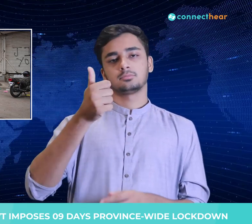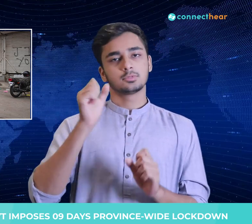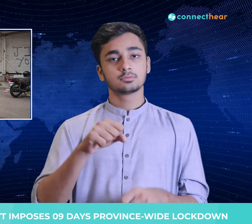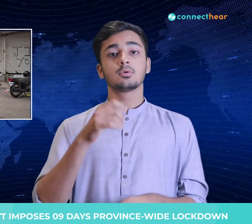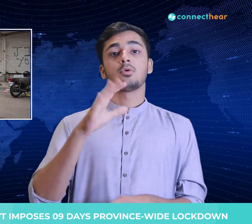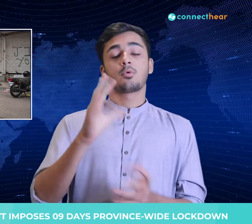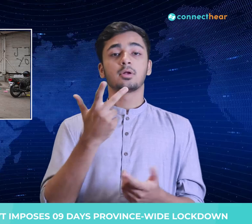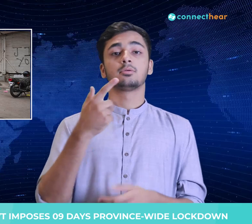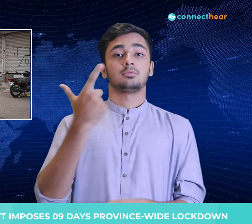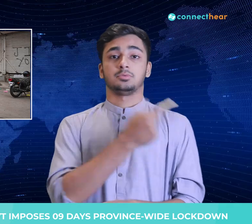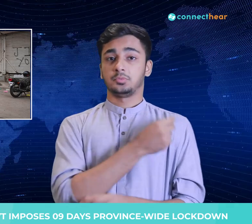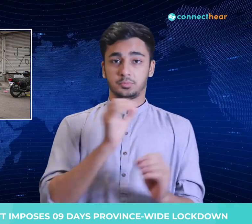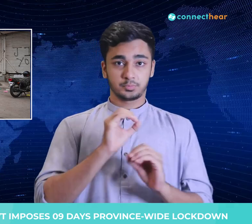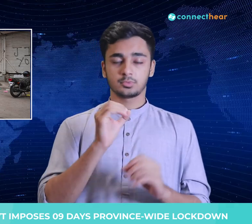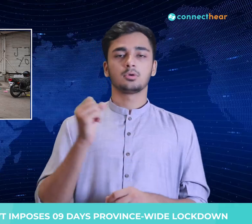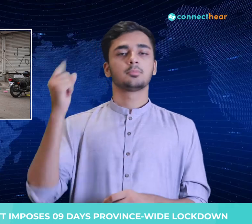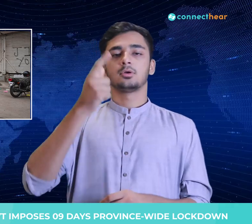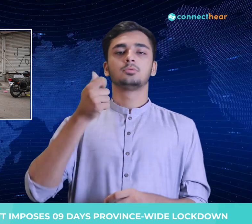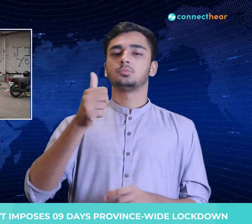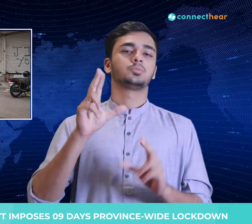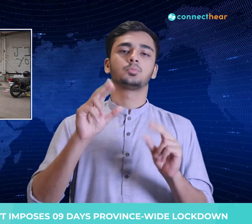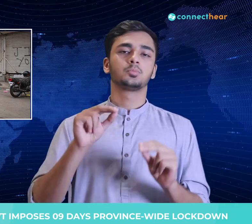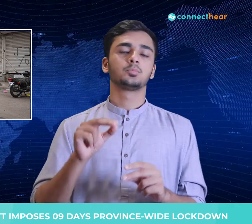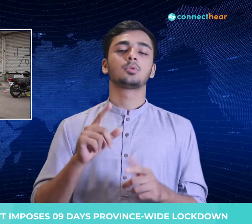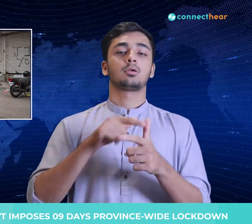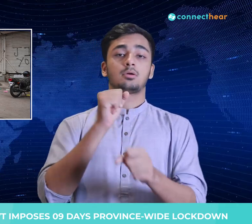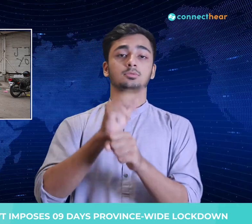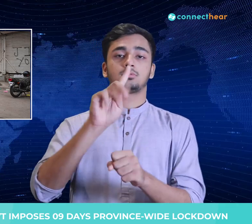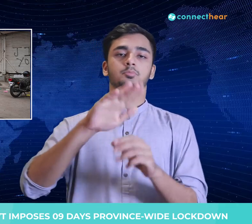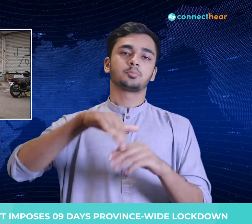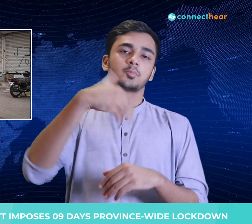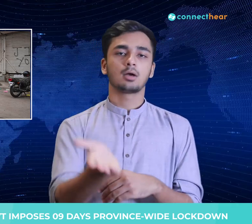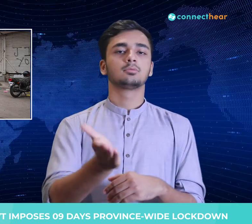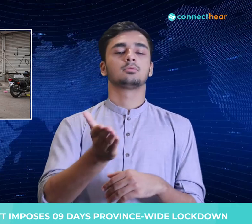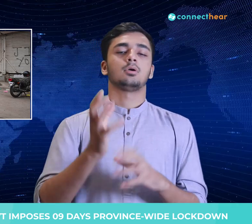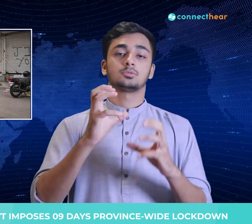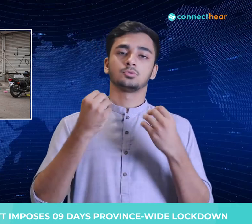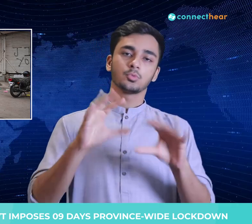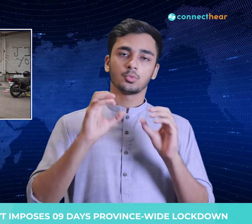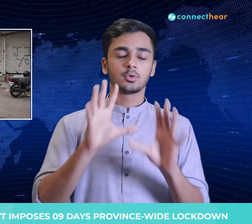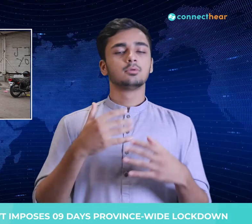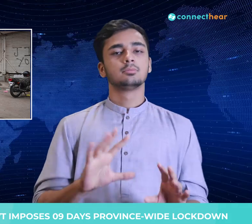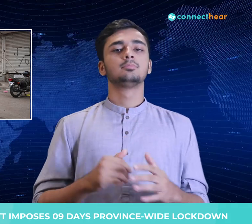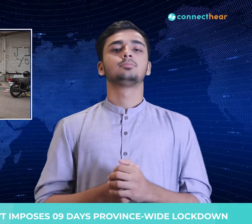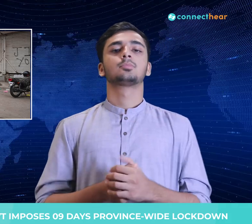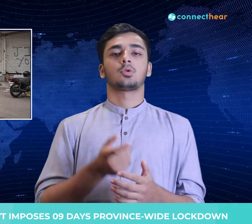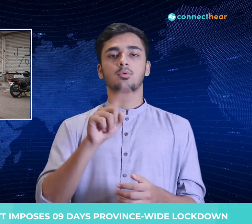salary will not be paid to unvaccinated employees after August 31st under new restrictions agreed during the COVID task